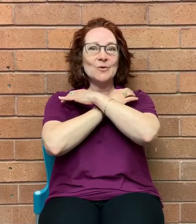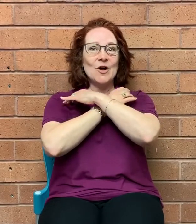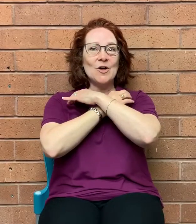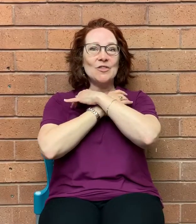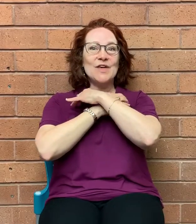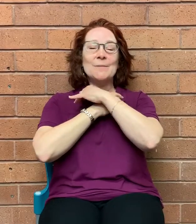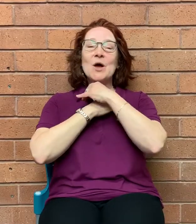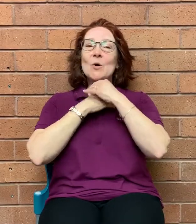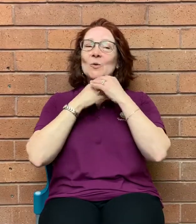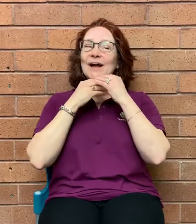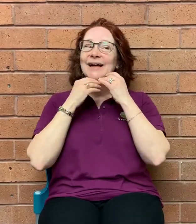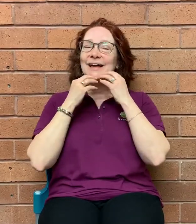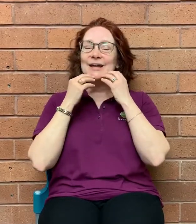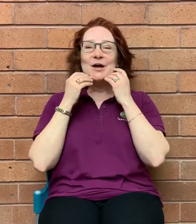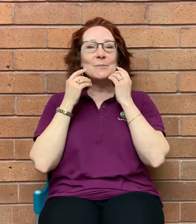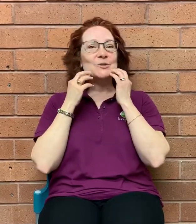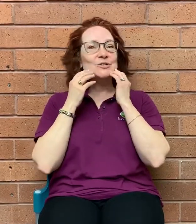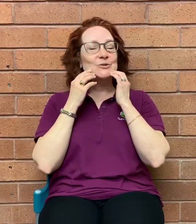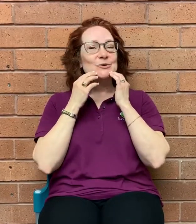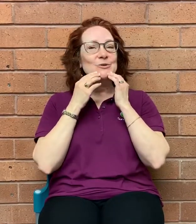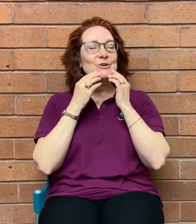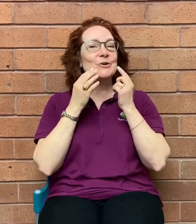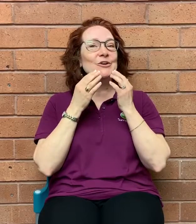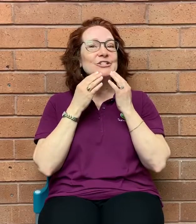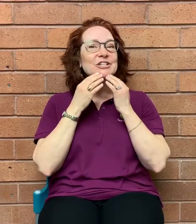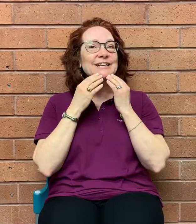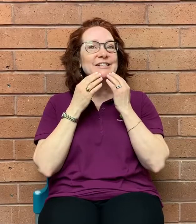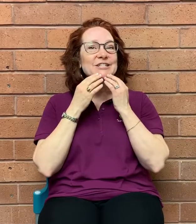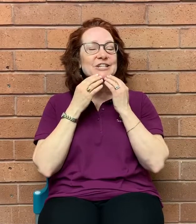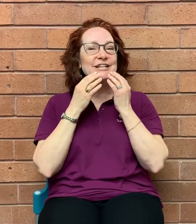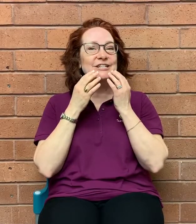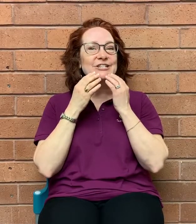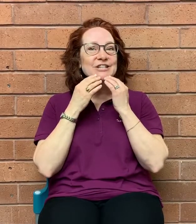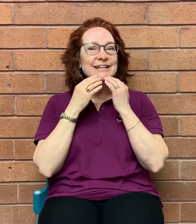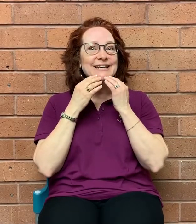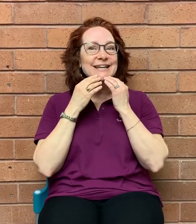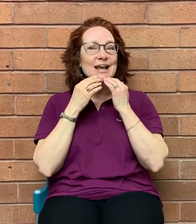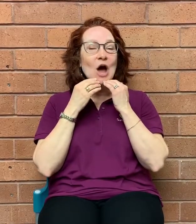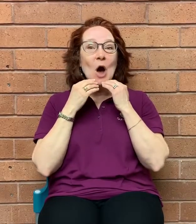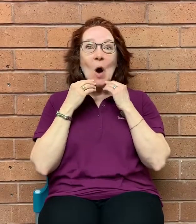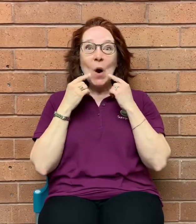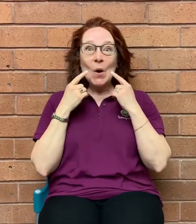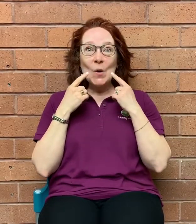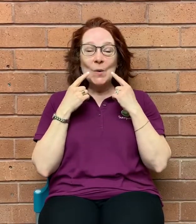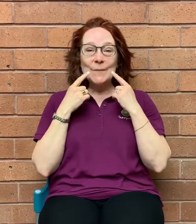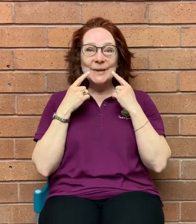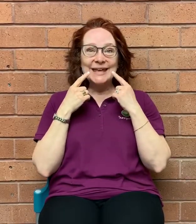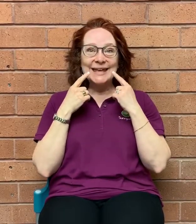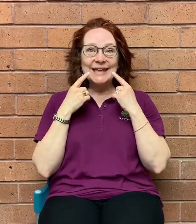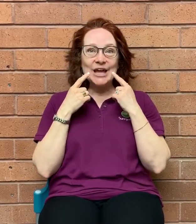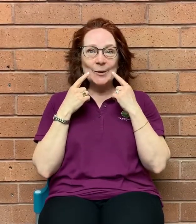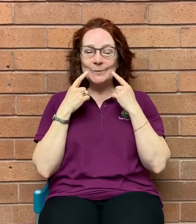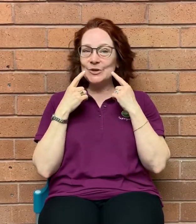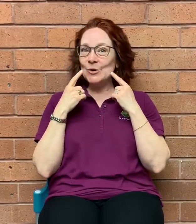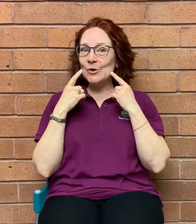Crawl them. Right up to your chin, chin, chin. Open up your